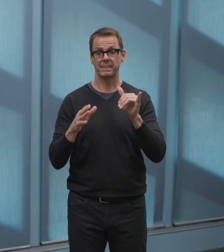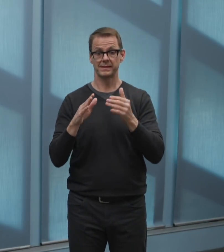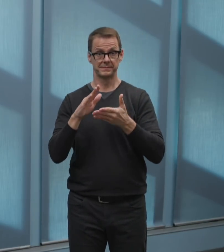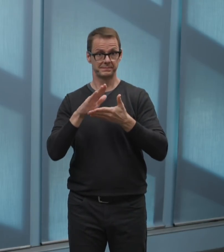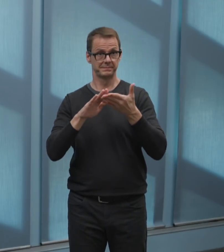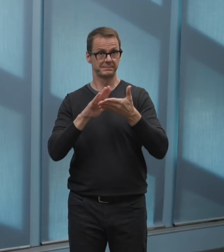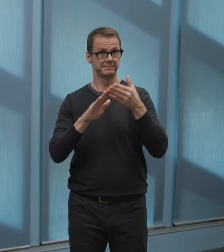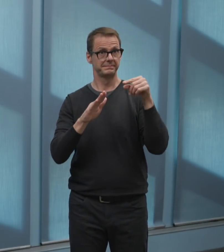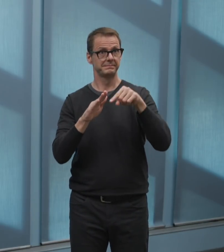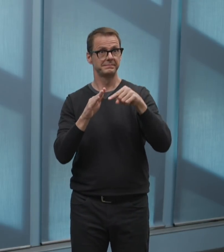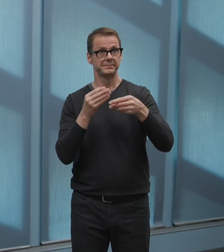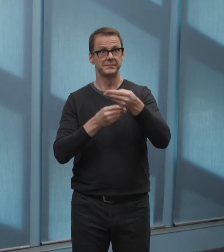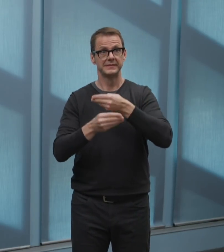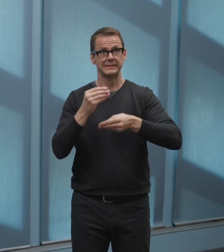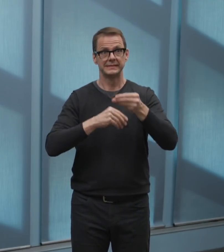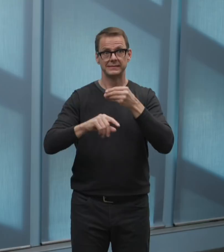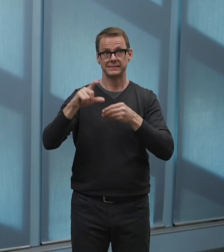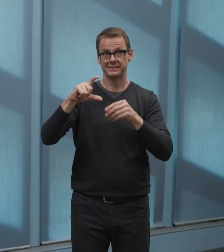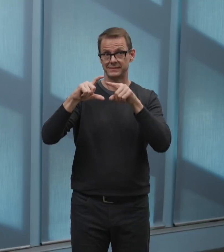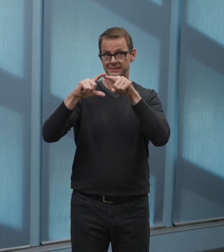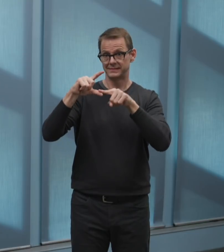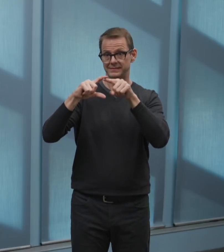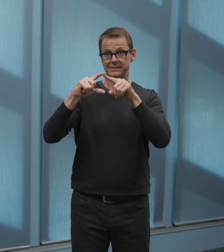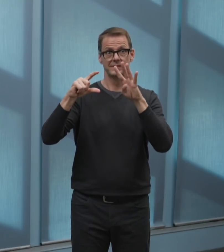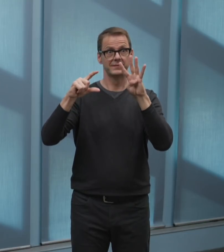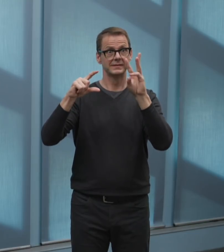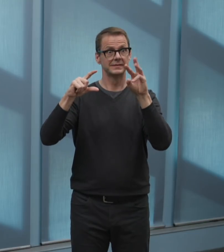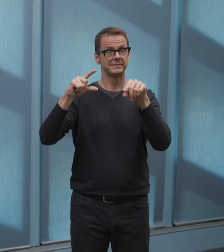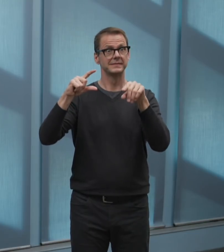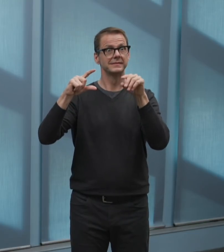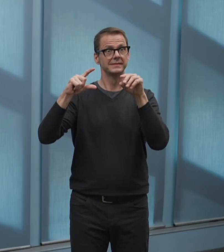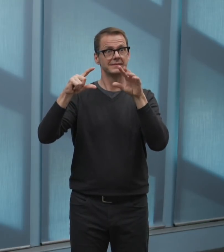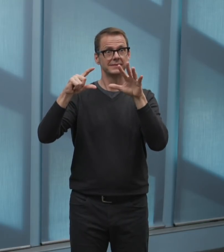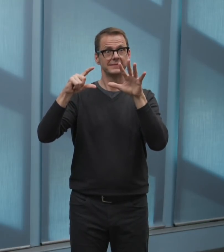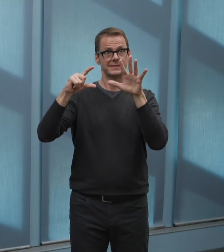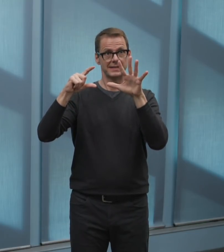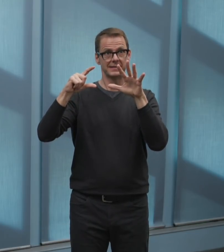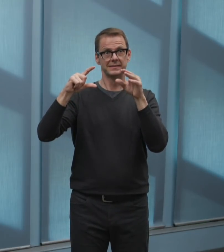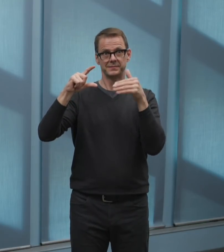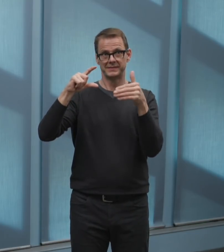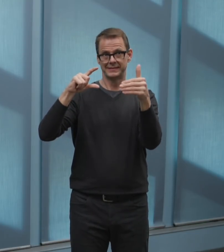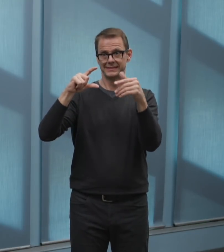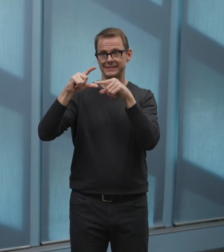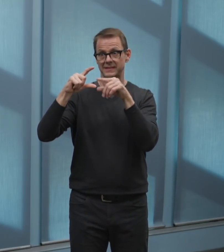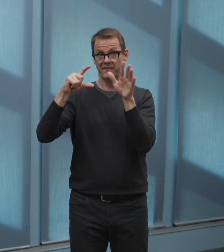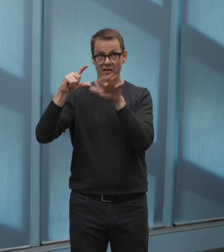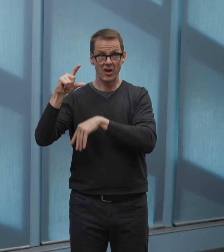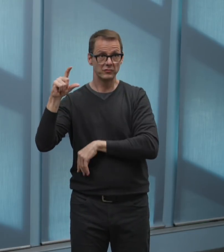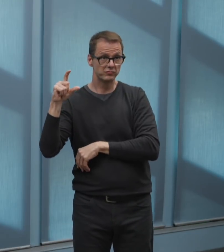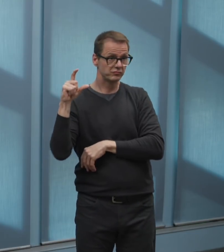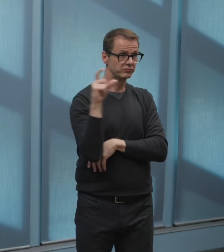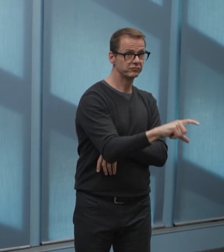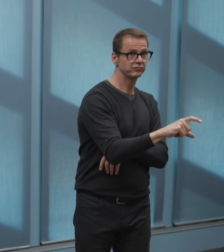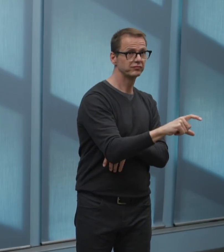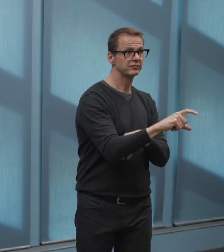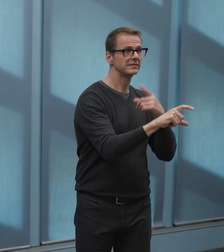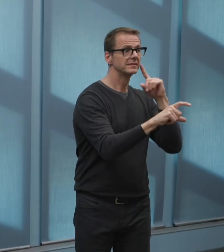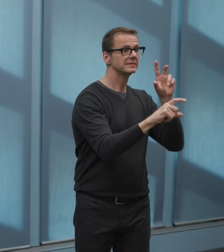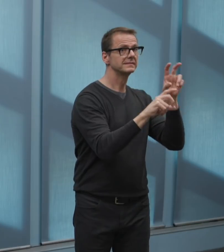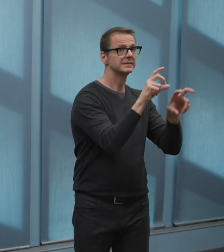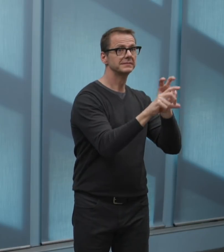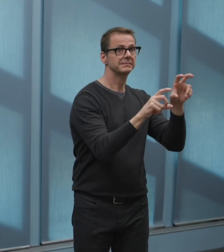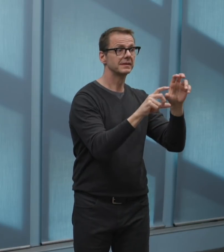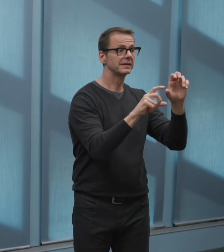approximately 46.5 million dollars and also drawing on the development services reserve to